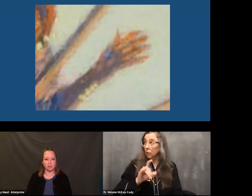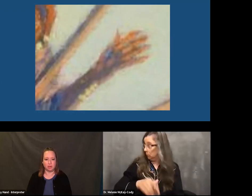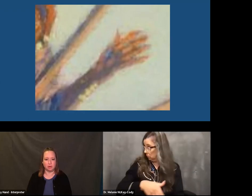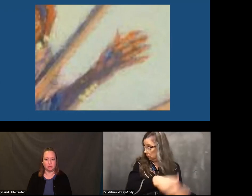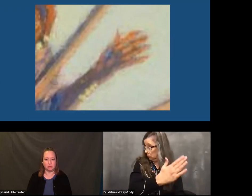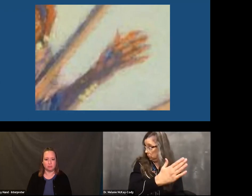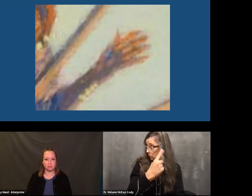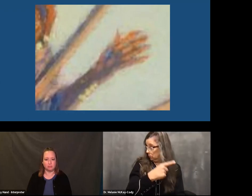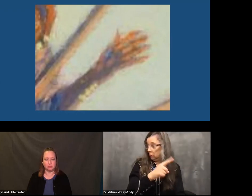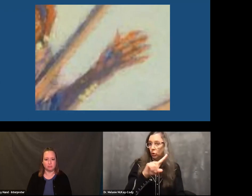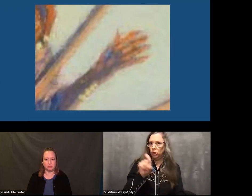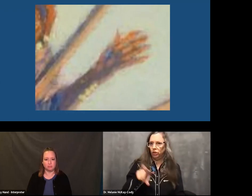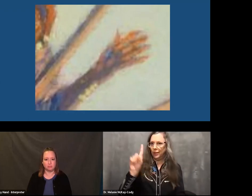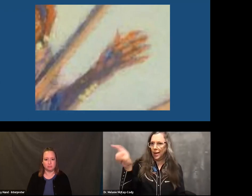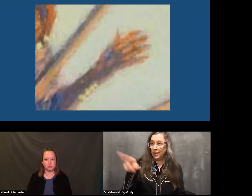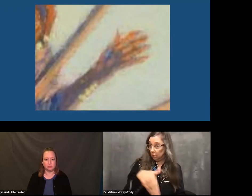We're going to go.